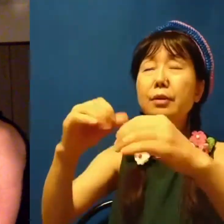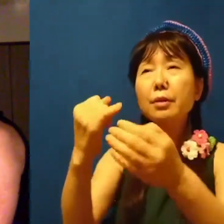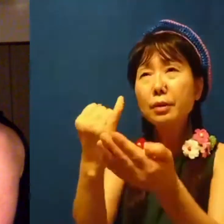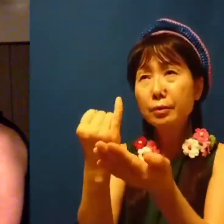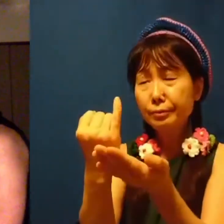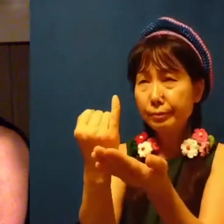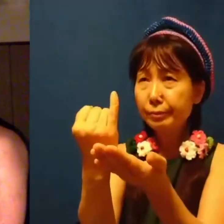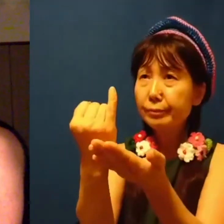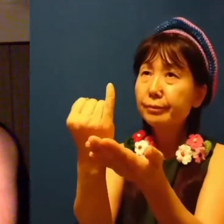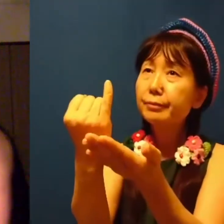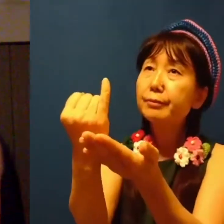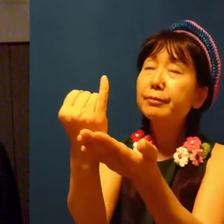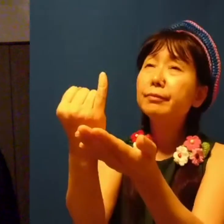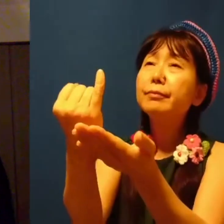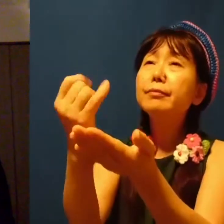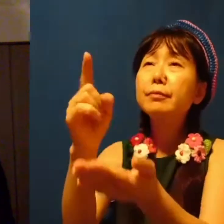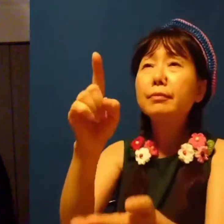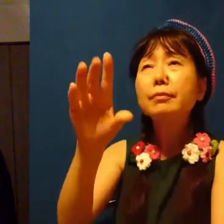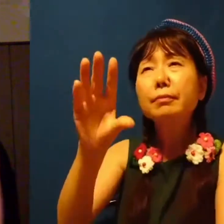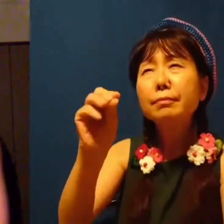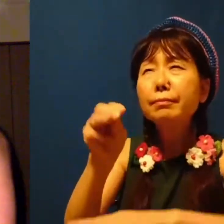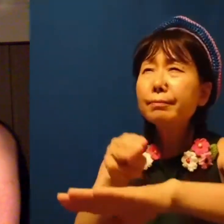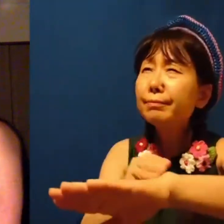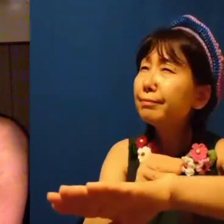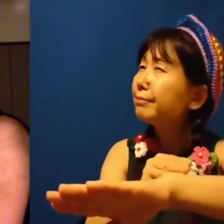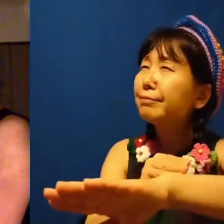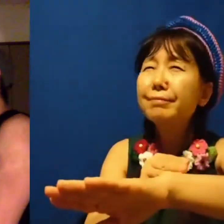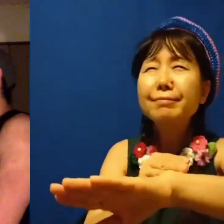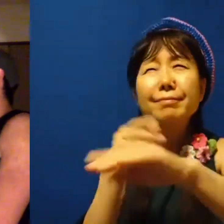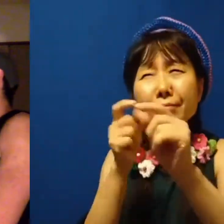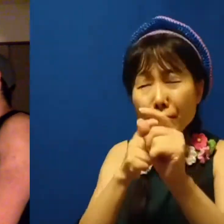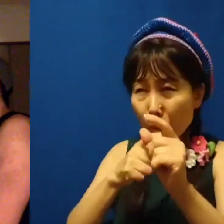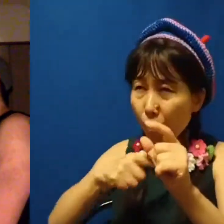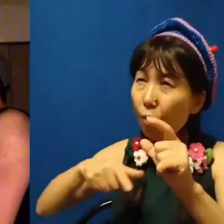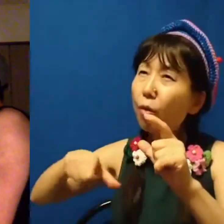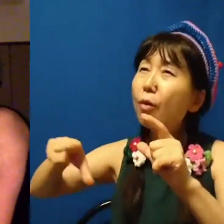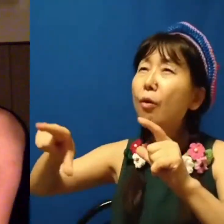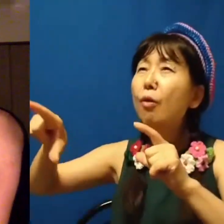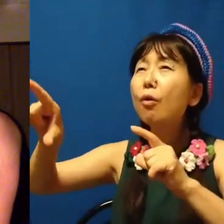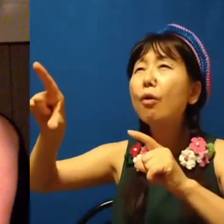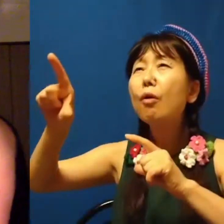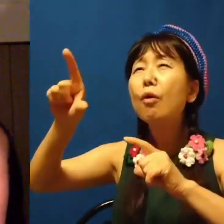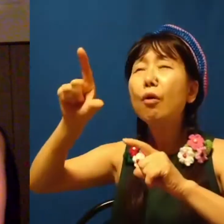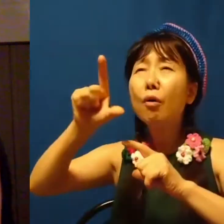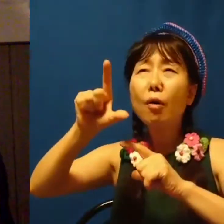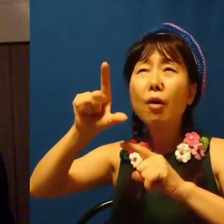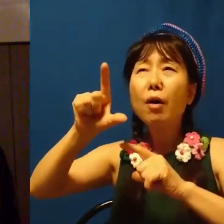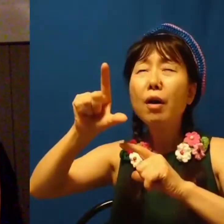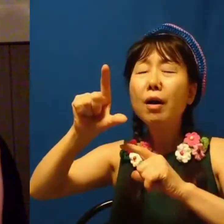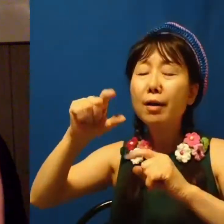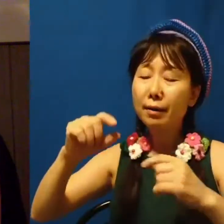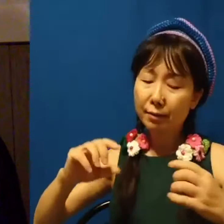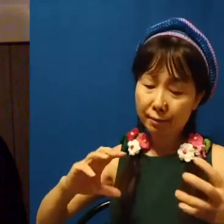Ten thousand miles, own true love, And the rocks may